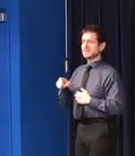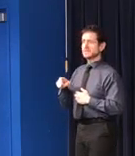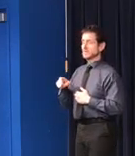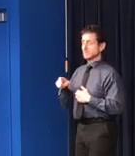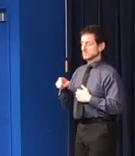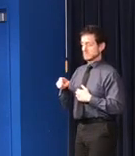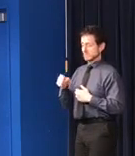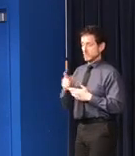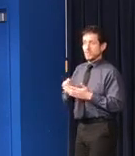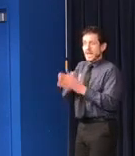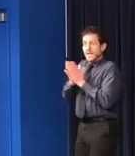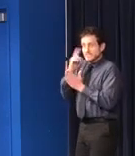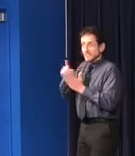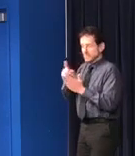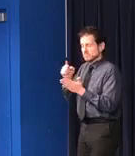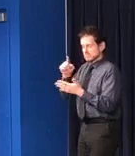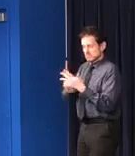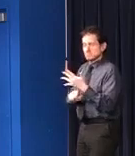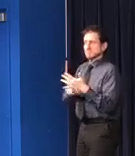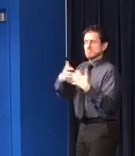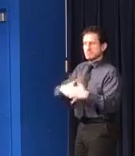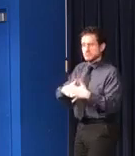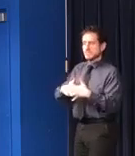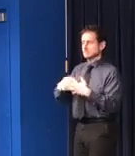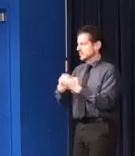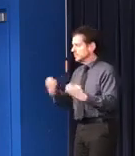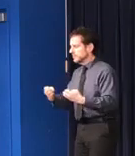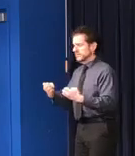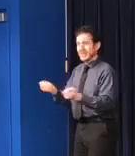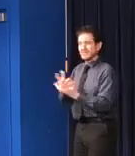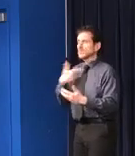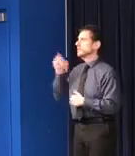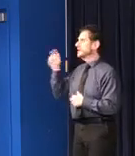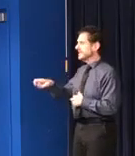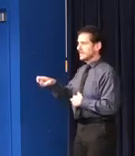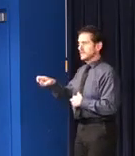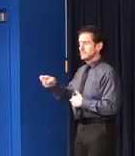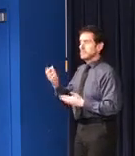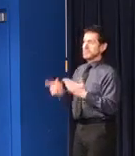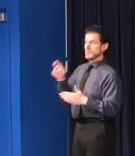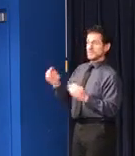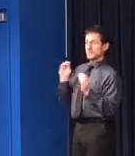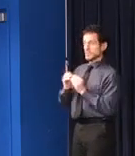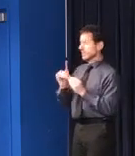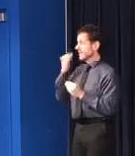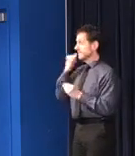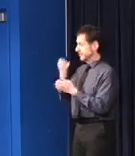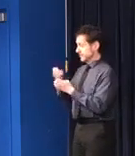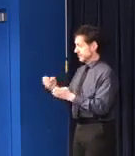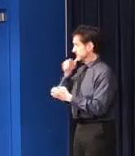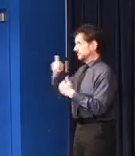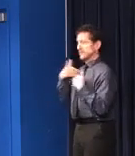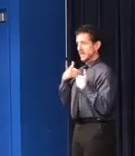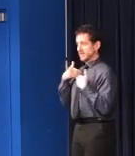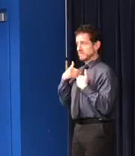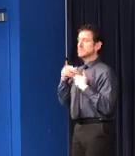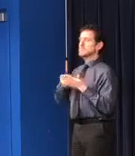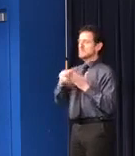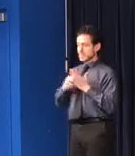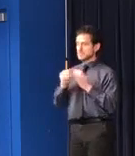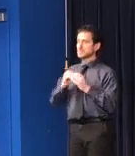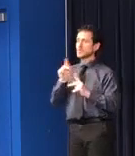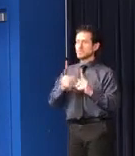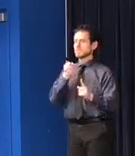we're asking for, perhaps more. If we don't get the equipment we need, more people will die.